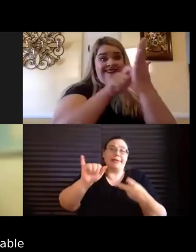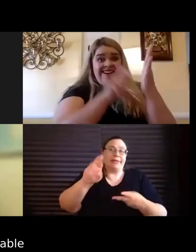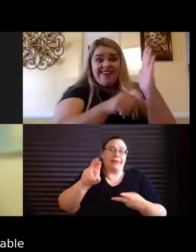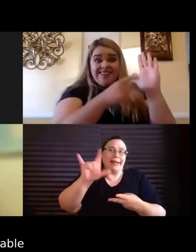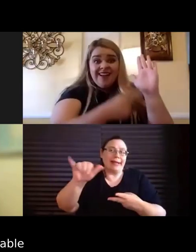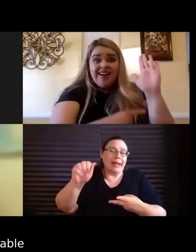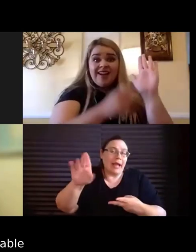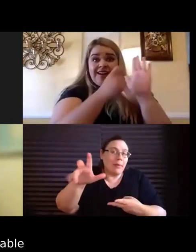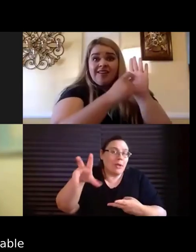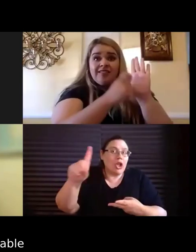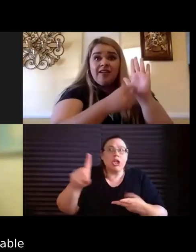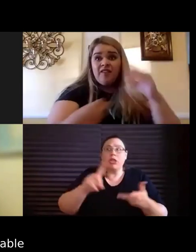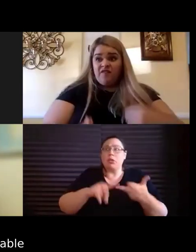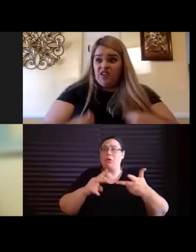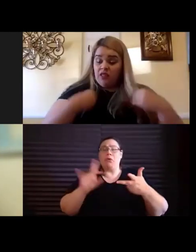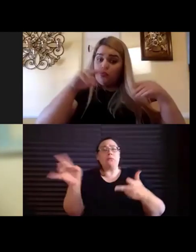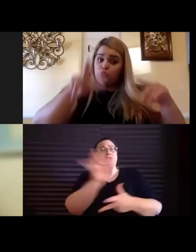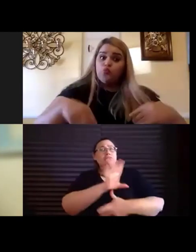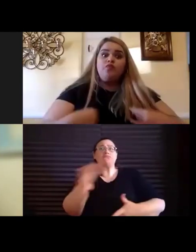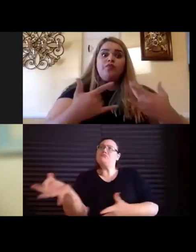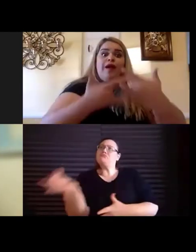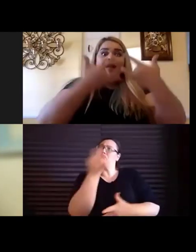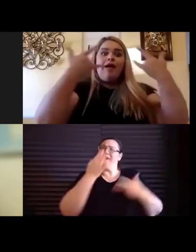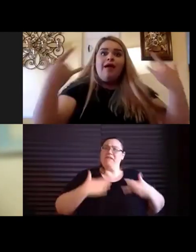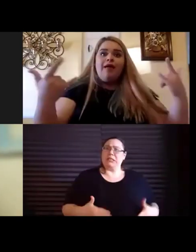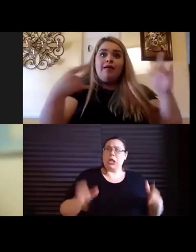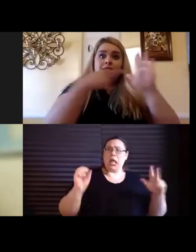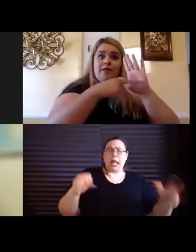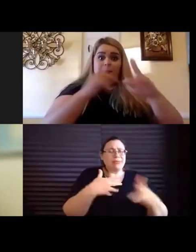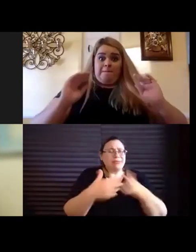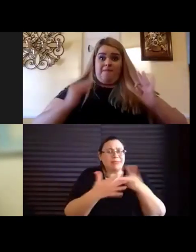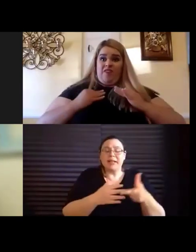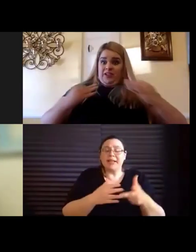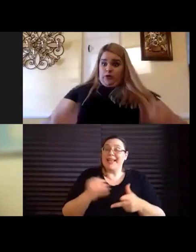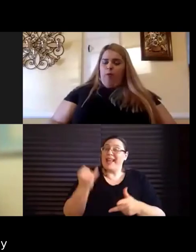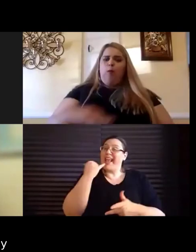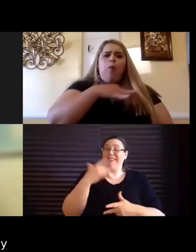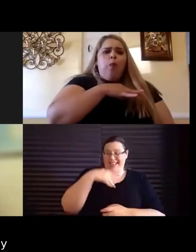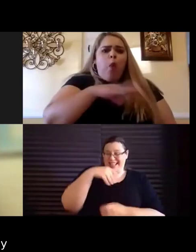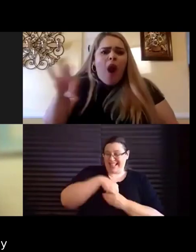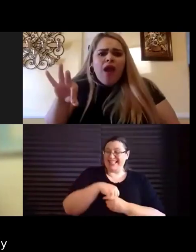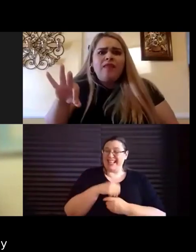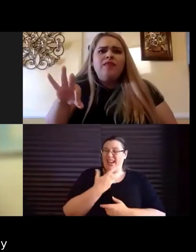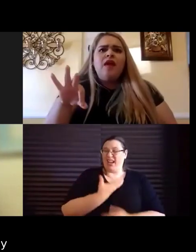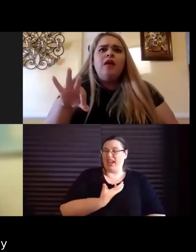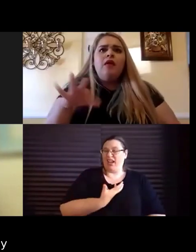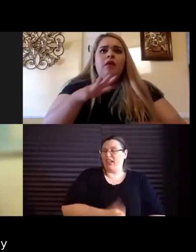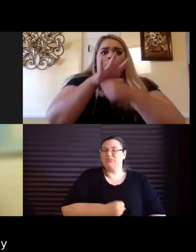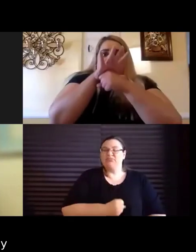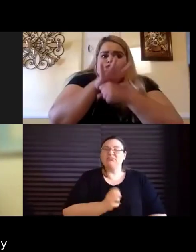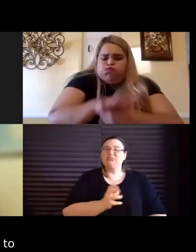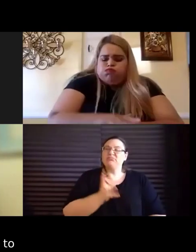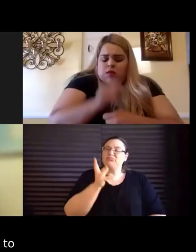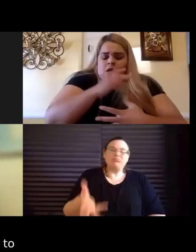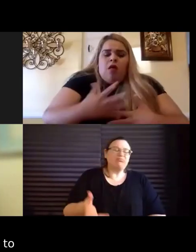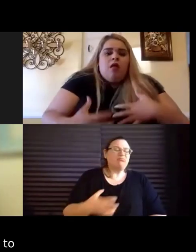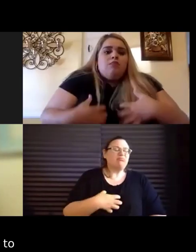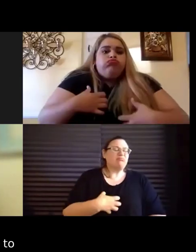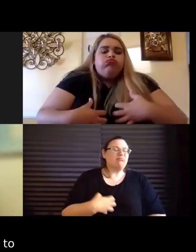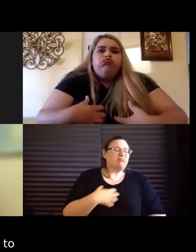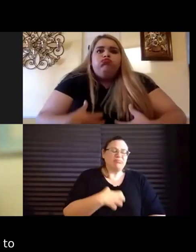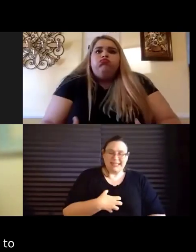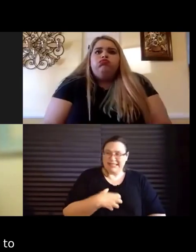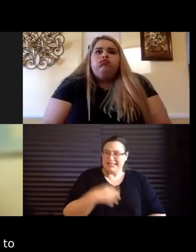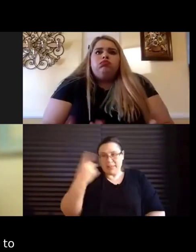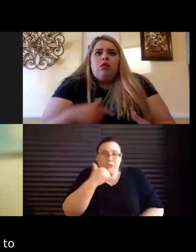physically abled. If it's crushing your spirit, there's something inherently wrong in it. So yes,